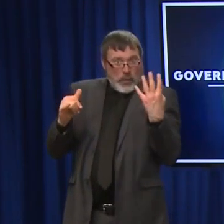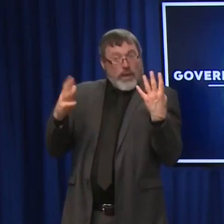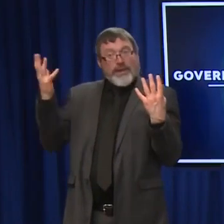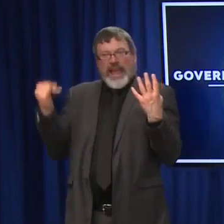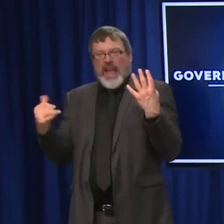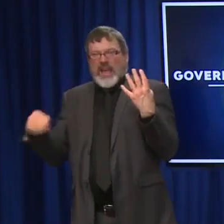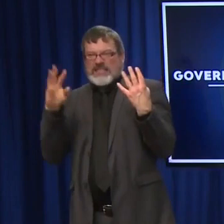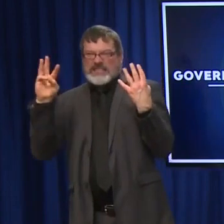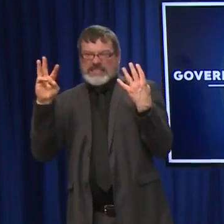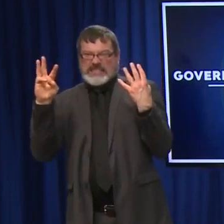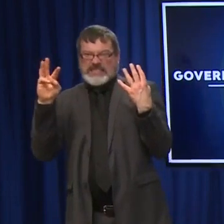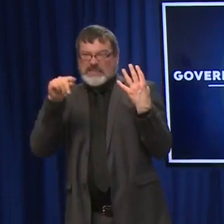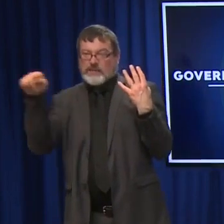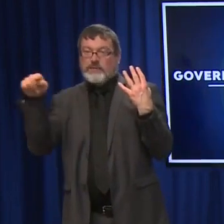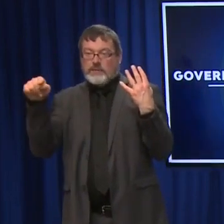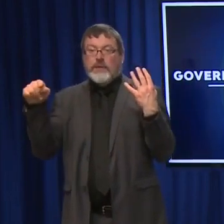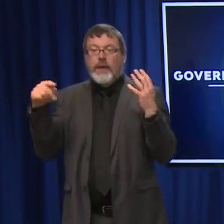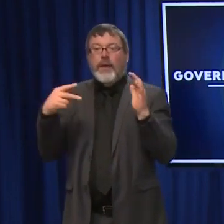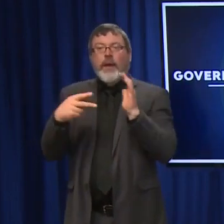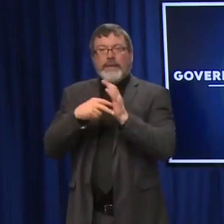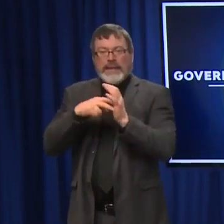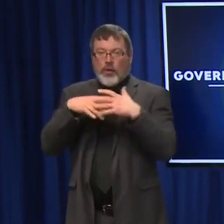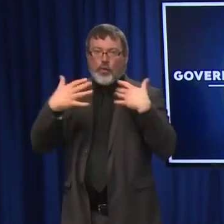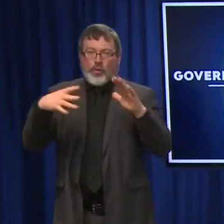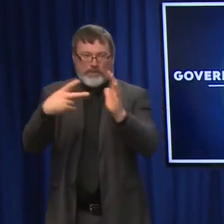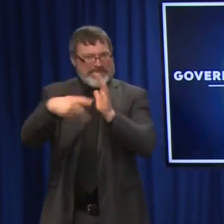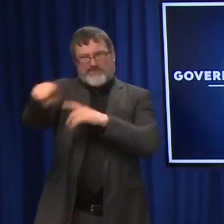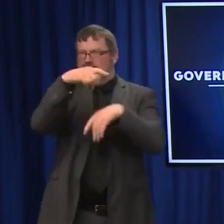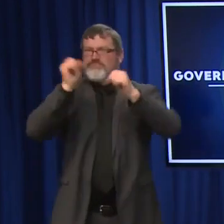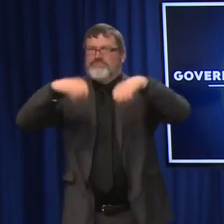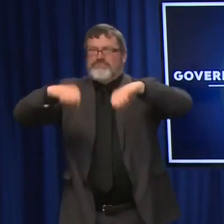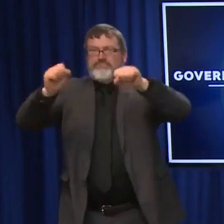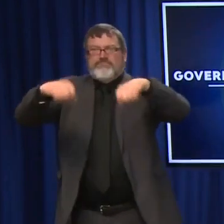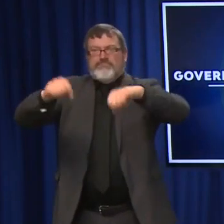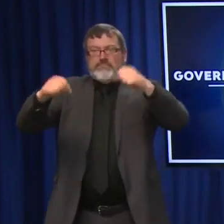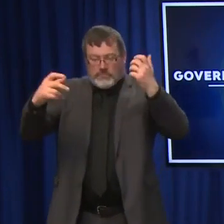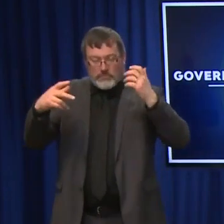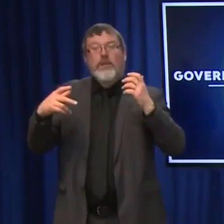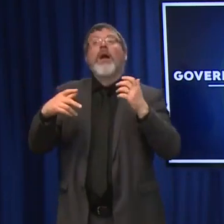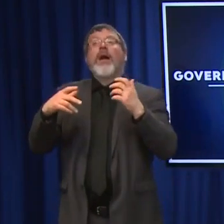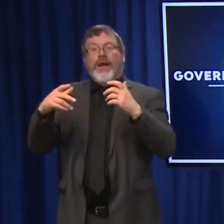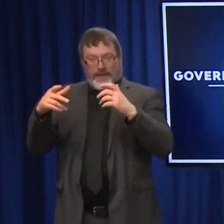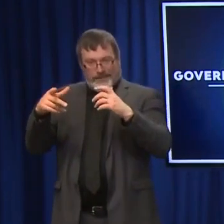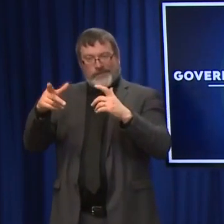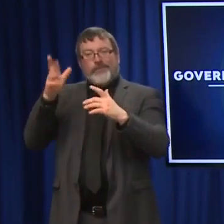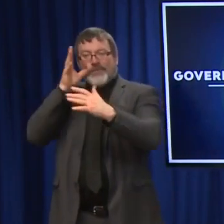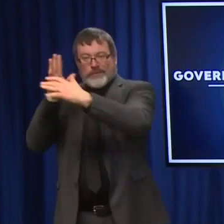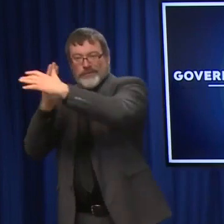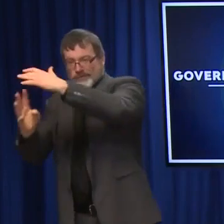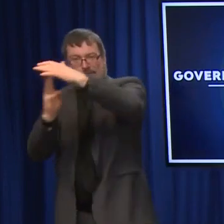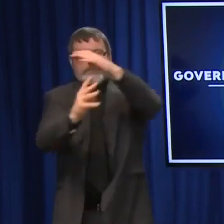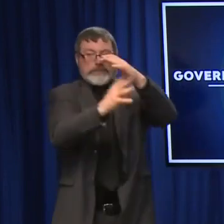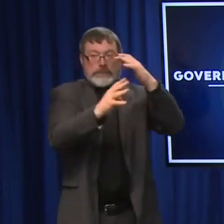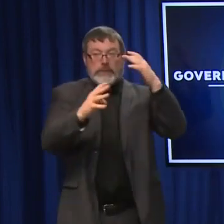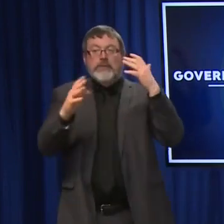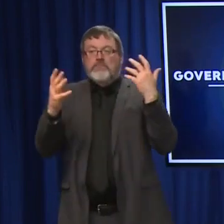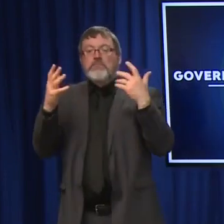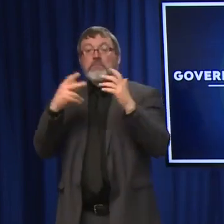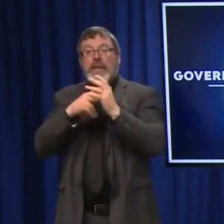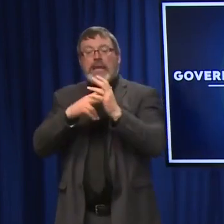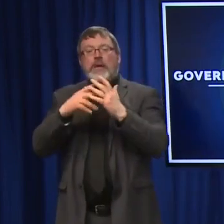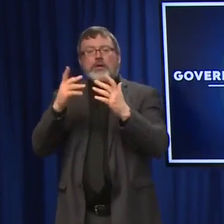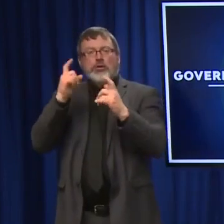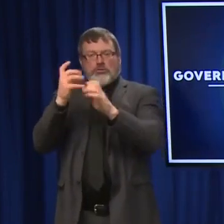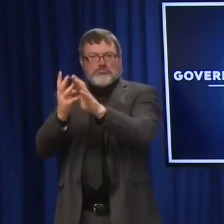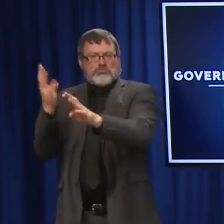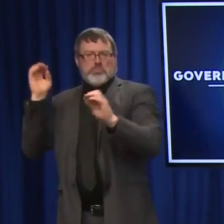demand where we think we can get the highest throughput and the easiest process to access folks. You know, you have to think